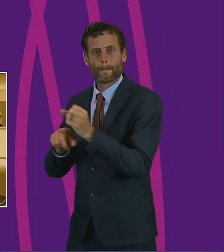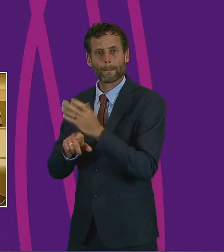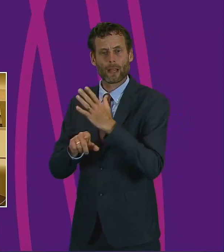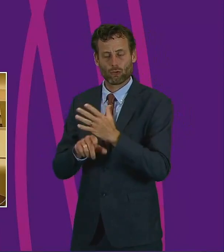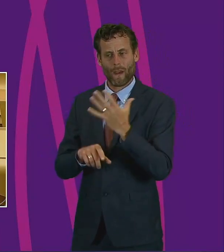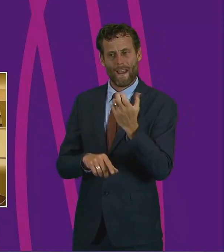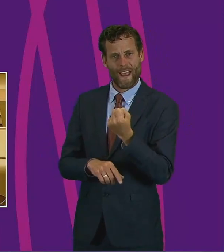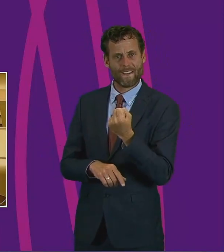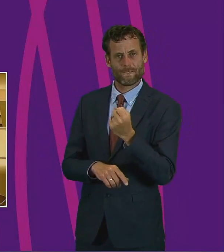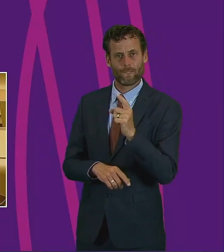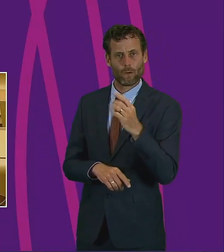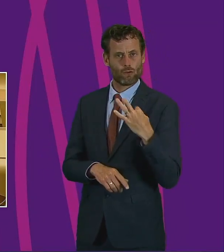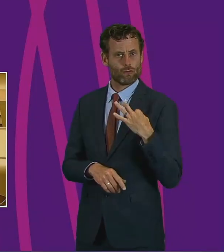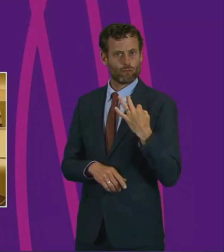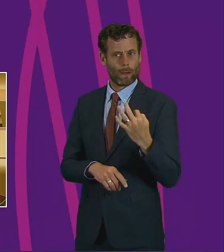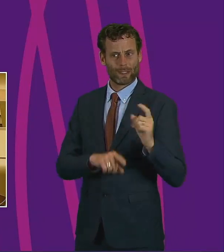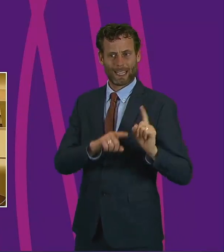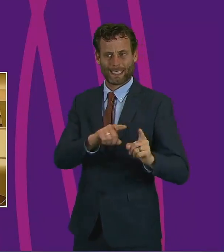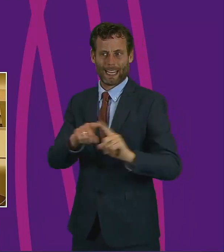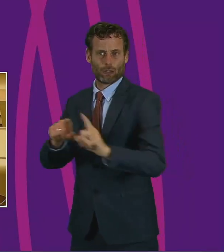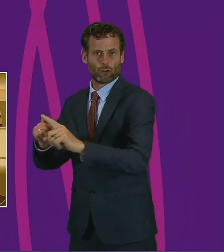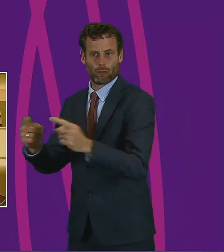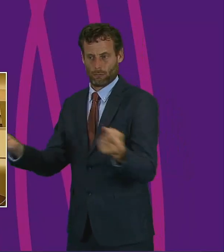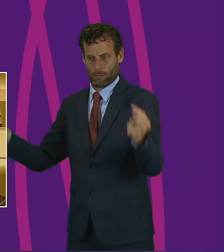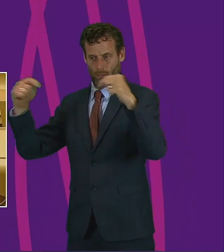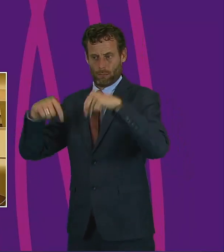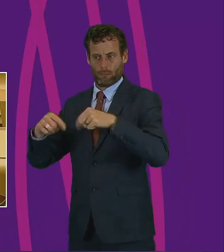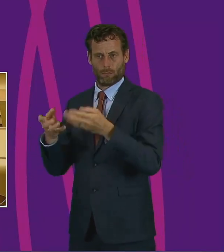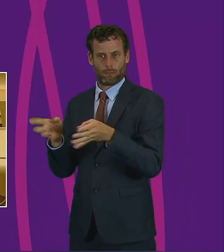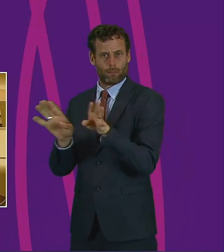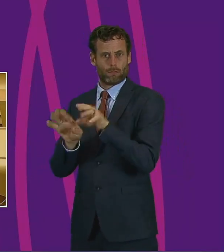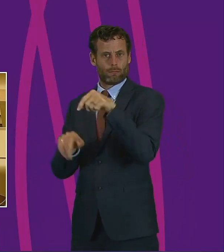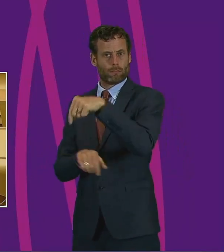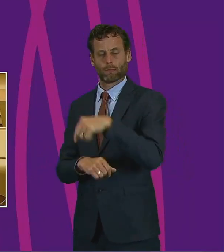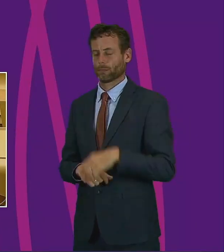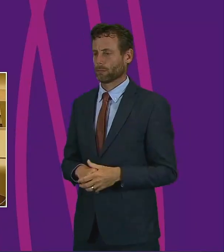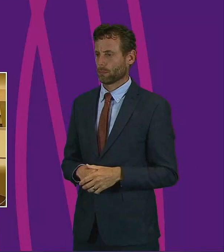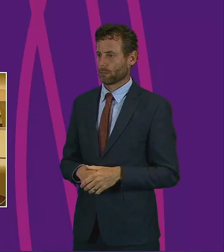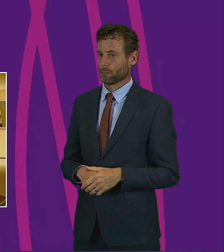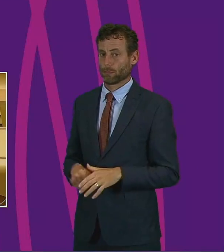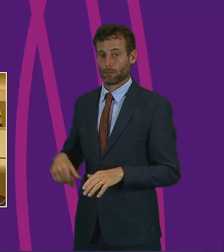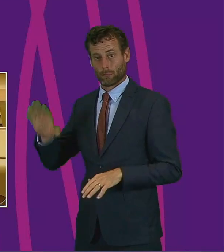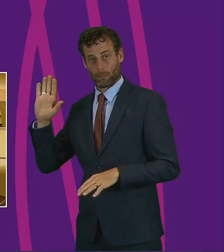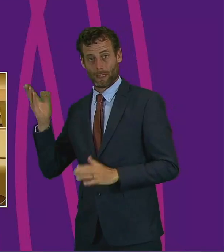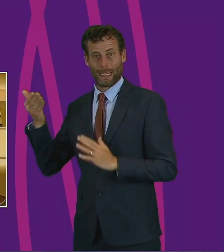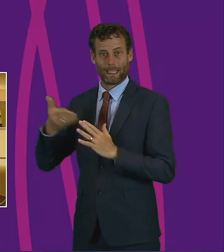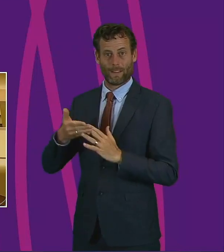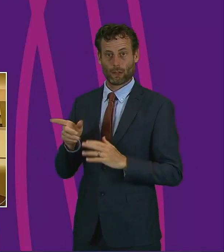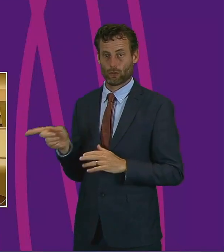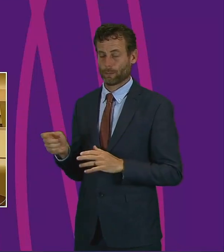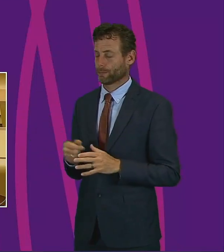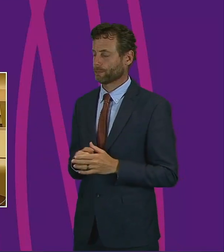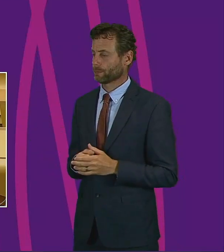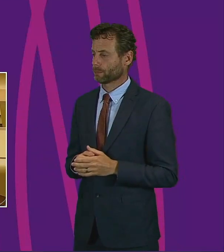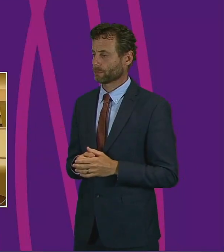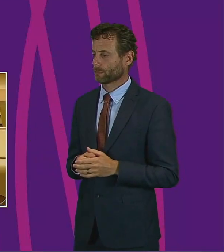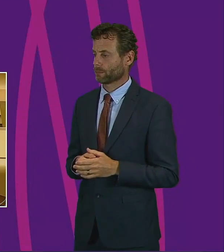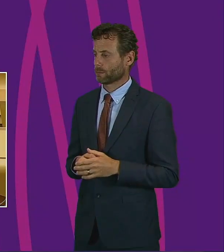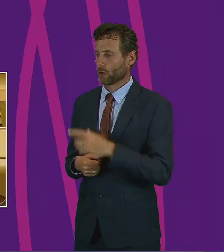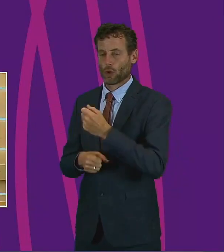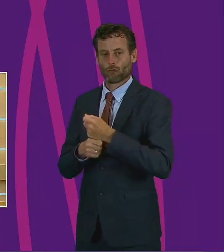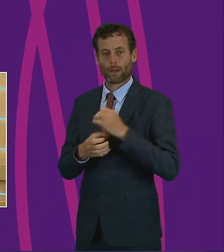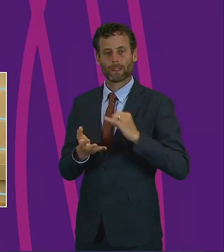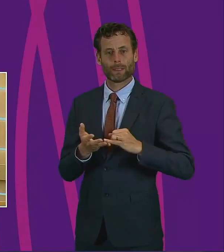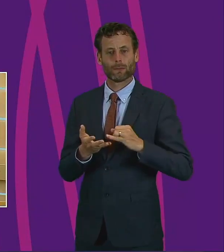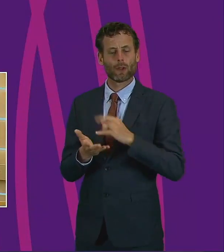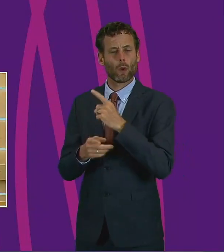from as broad a spectrum within Scottish society as possible. Certainly. Graeme Simpson. Thank